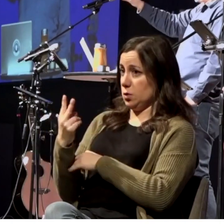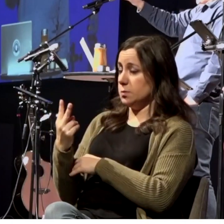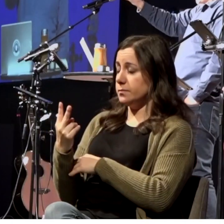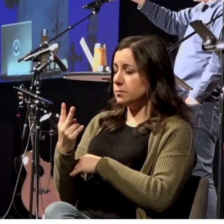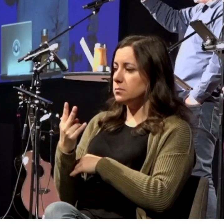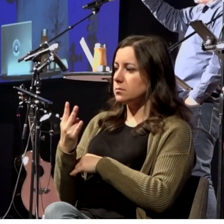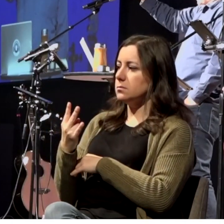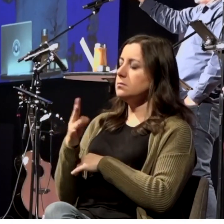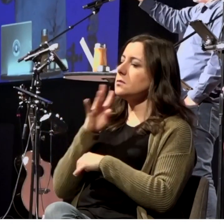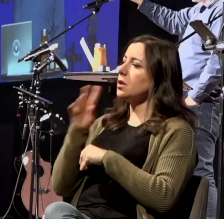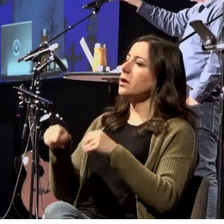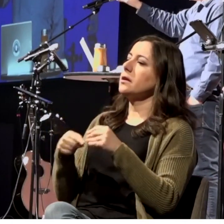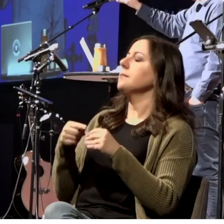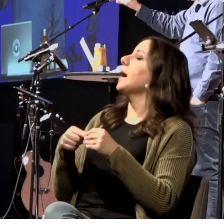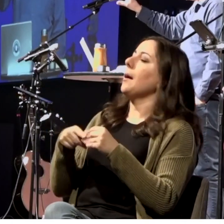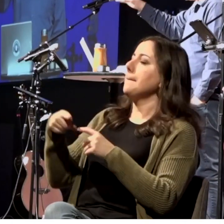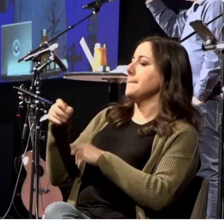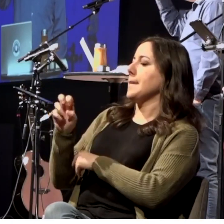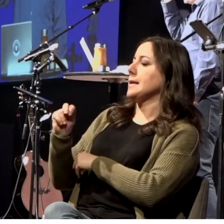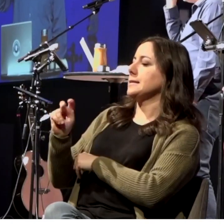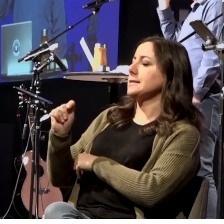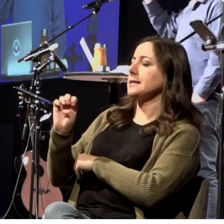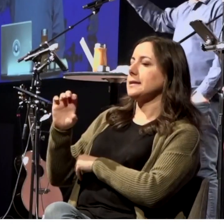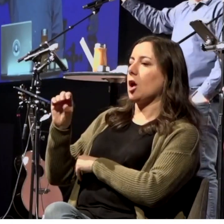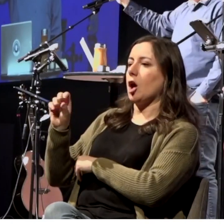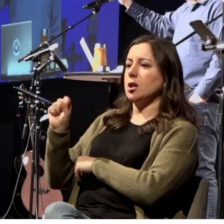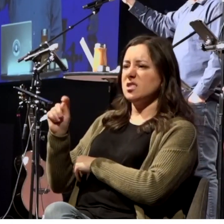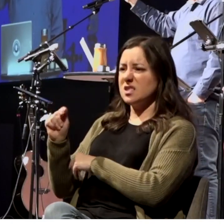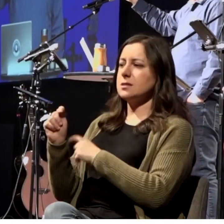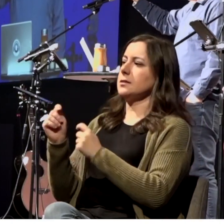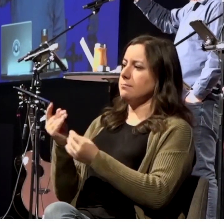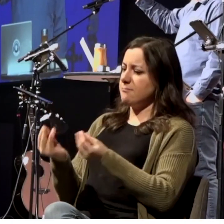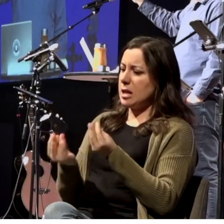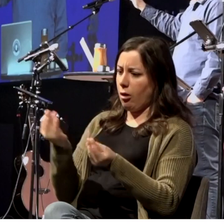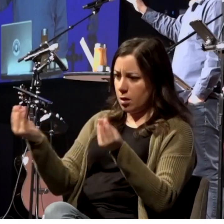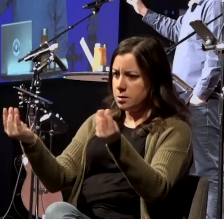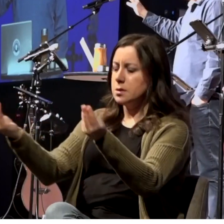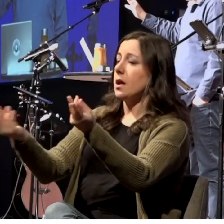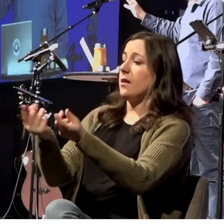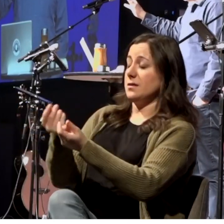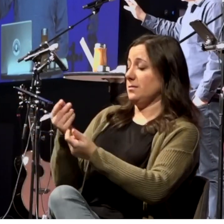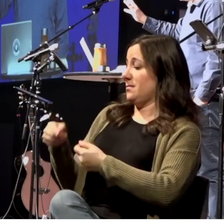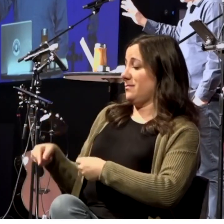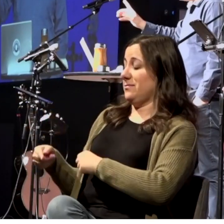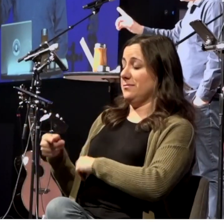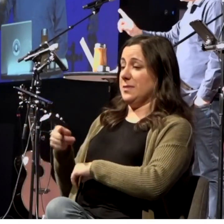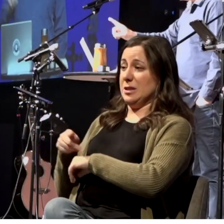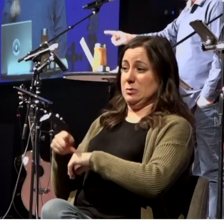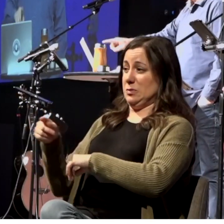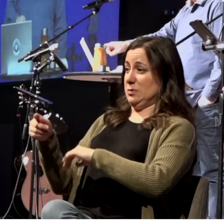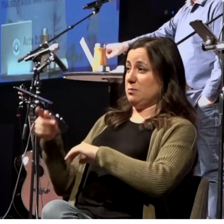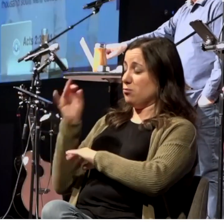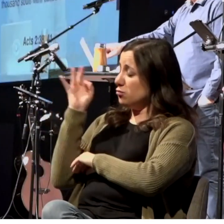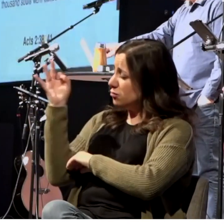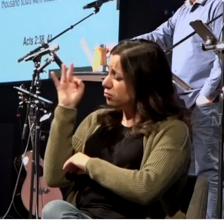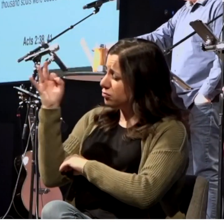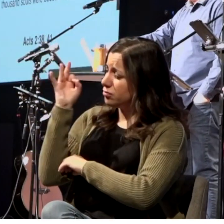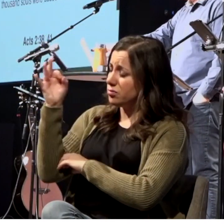Pentecost the day of the birth of the church Peter's preaching the gospel thousands of people are responding getting saved here's what it says then Peter